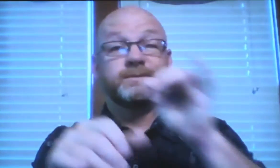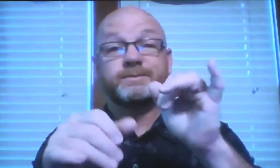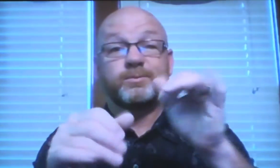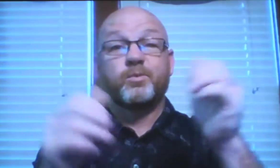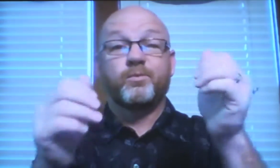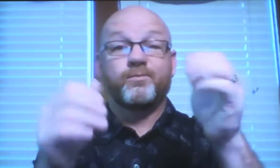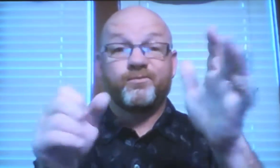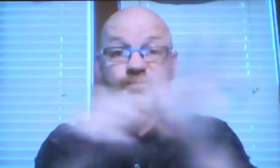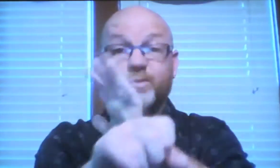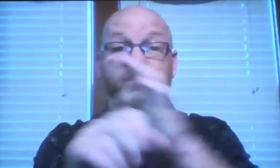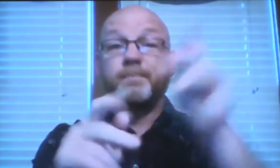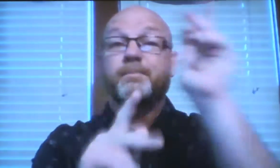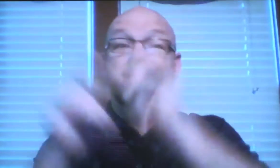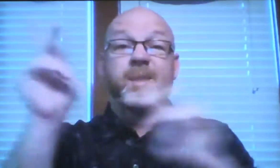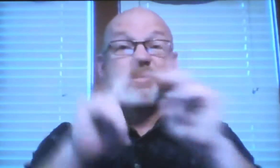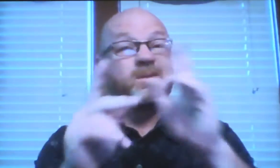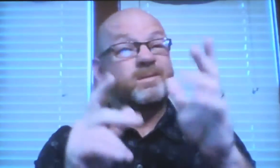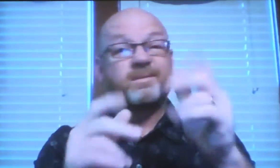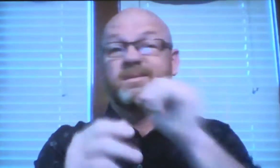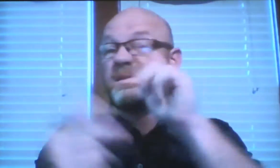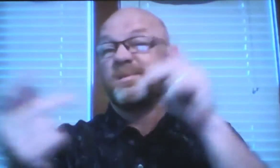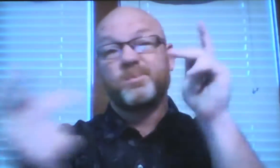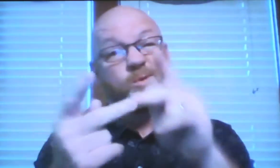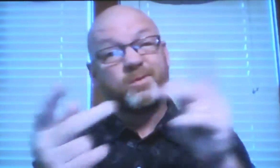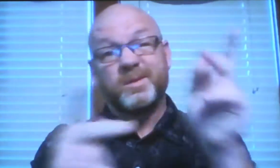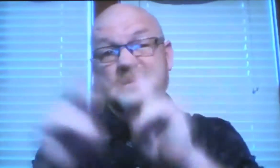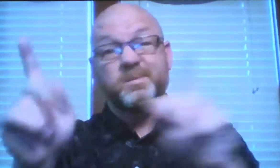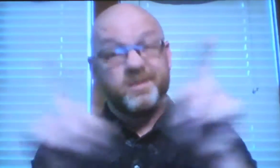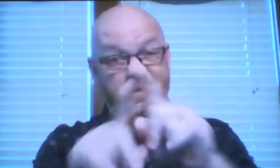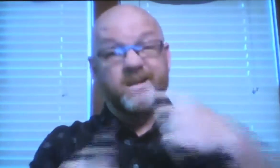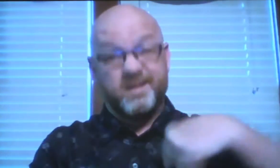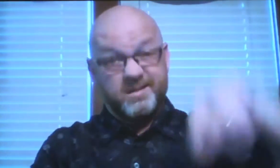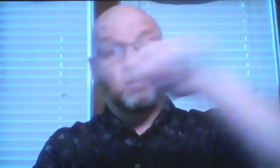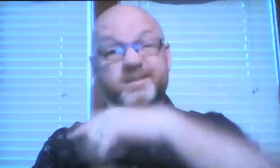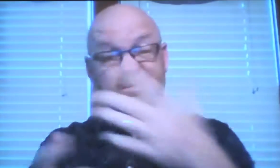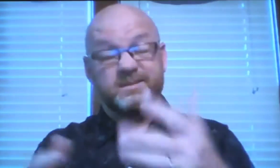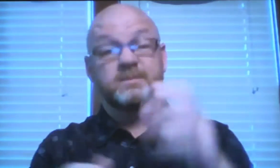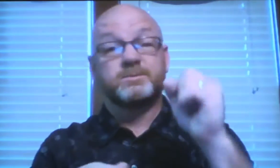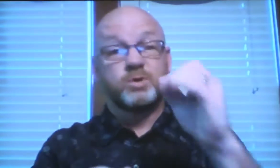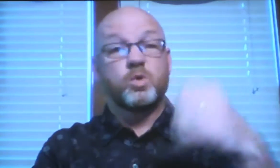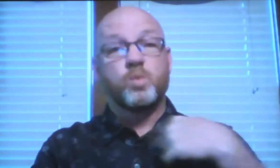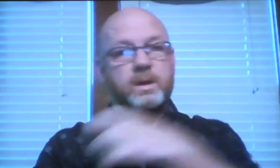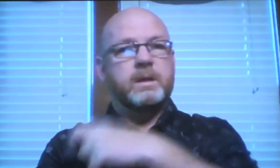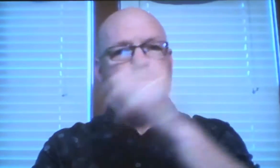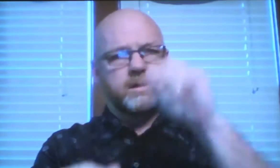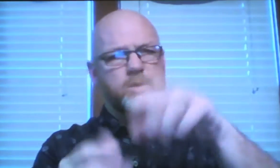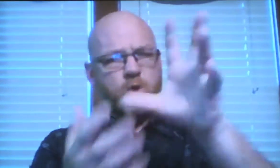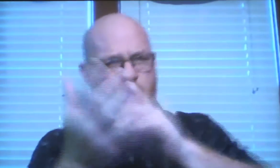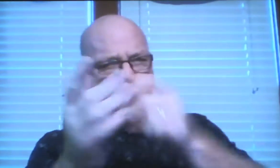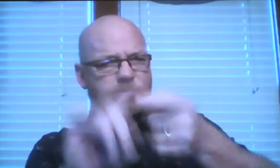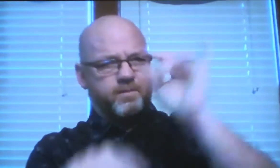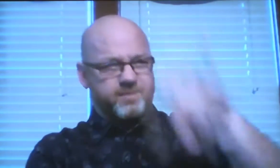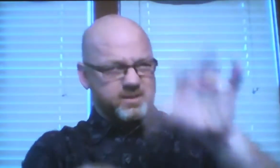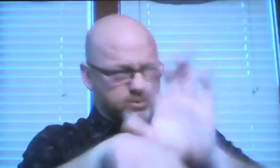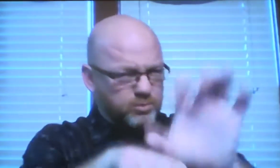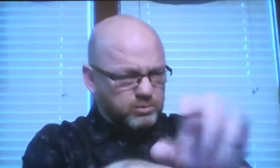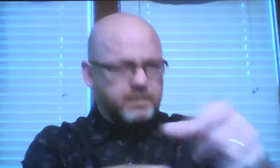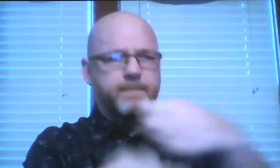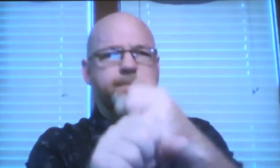but churches are full of people and none of us are perfect. So we need to